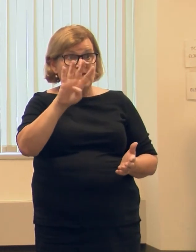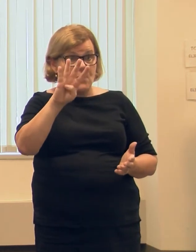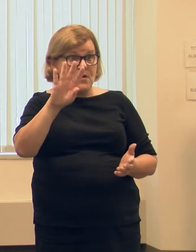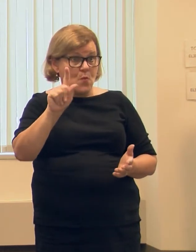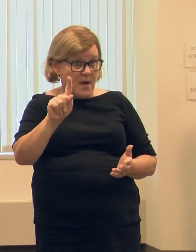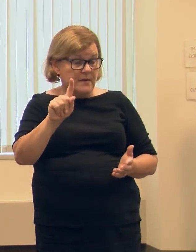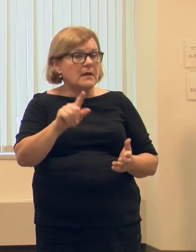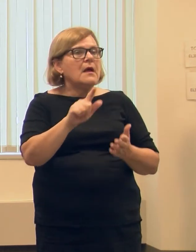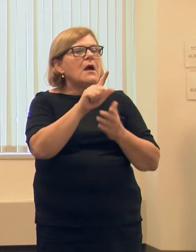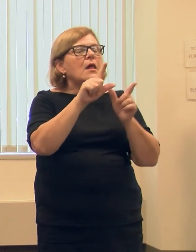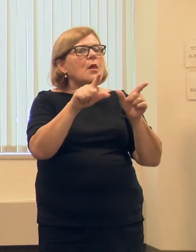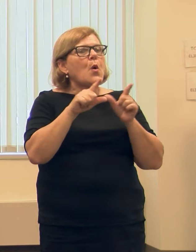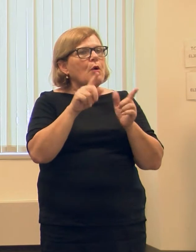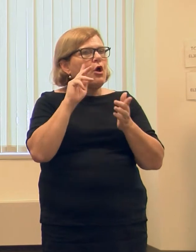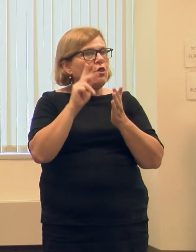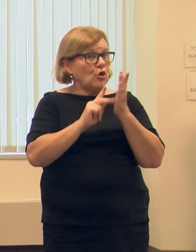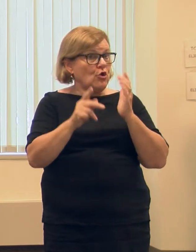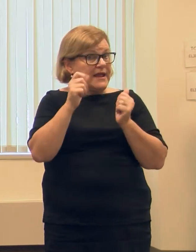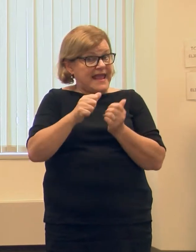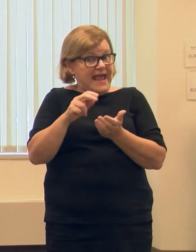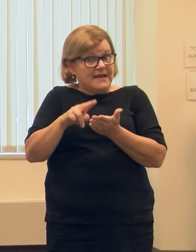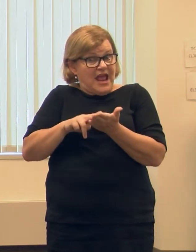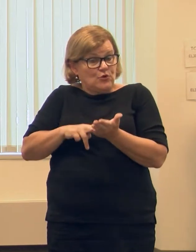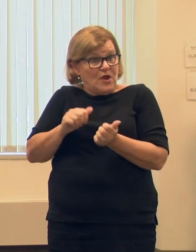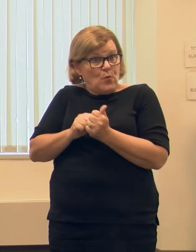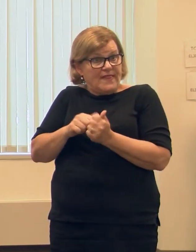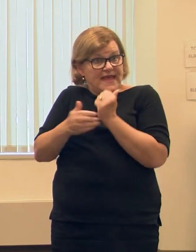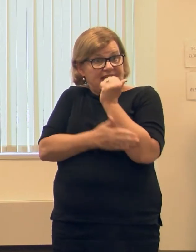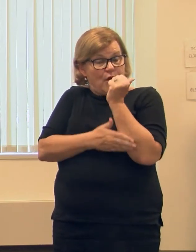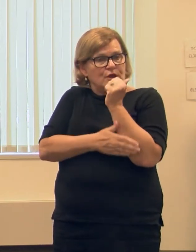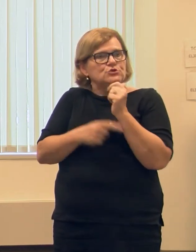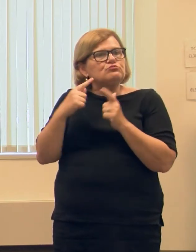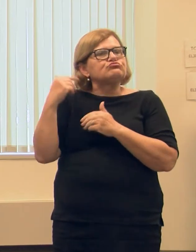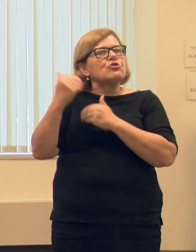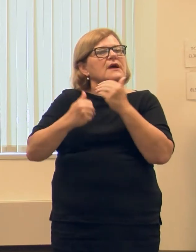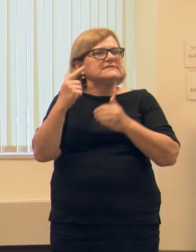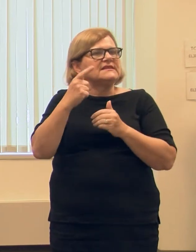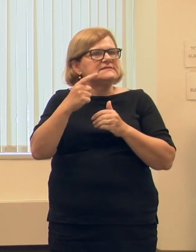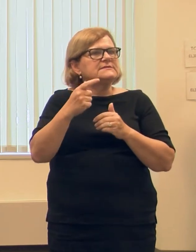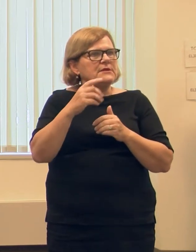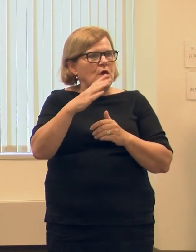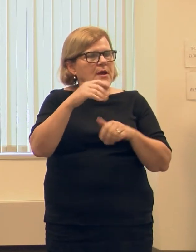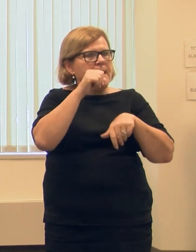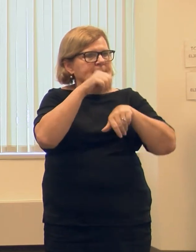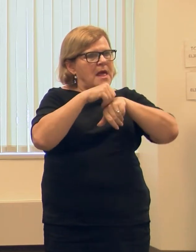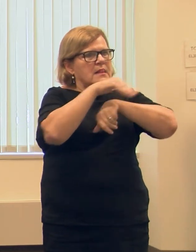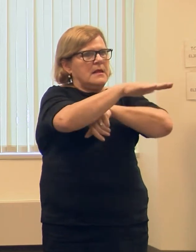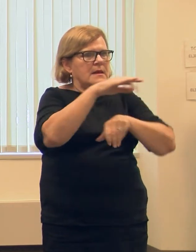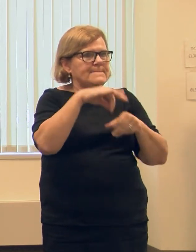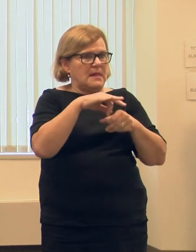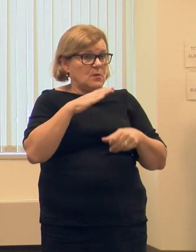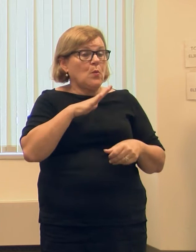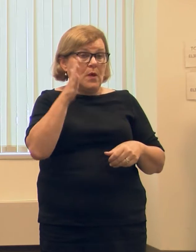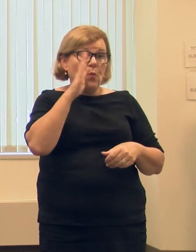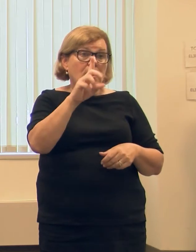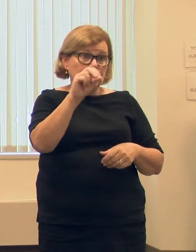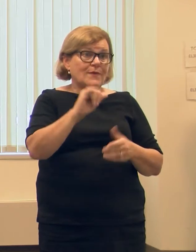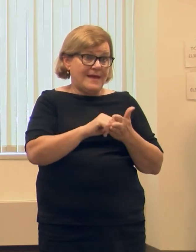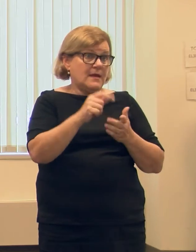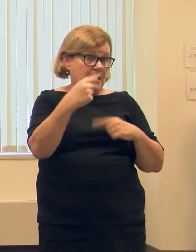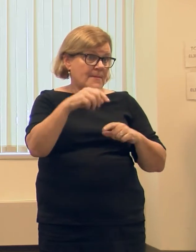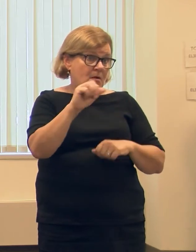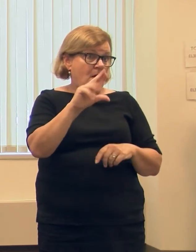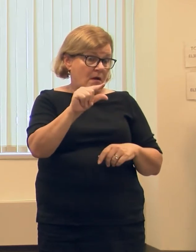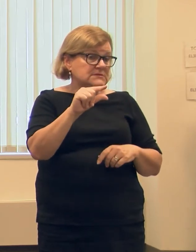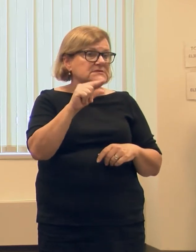can contract with their county clerk to process their absentee ballots. And we will be doing that in August